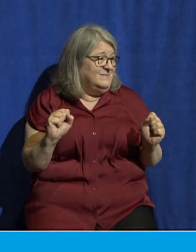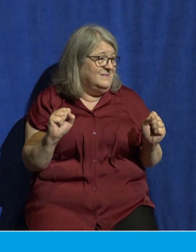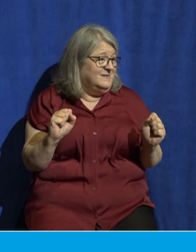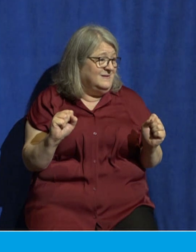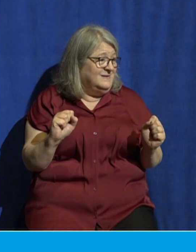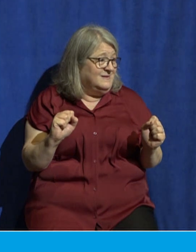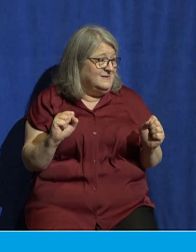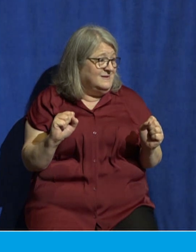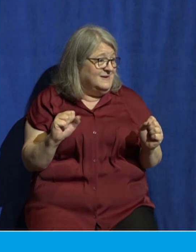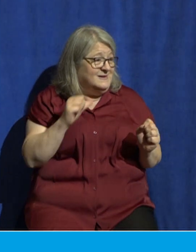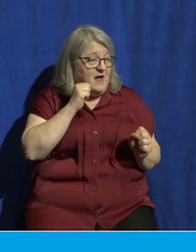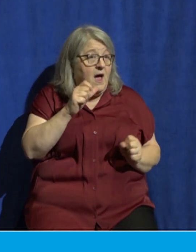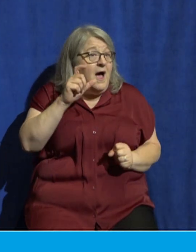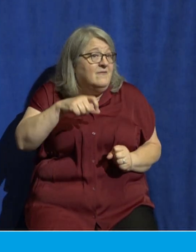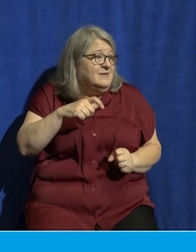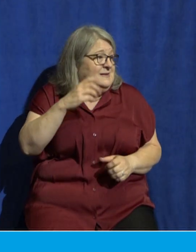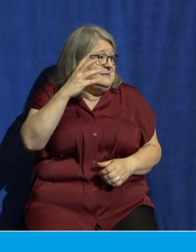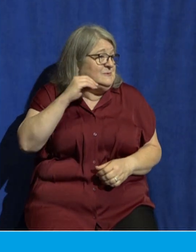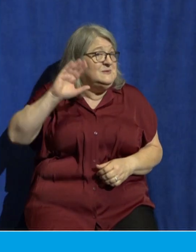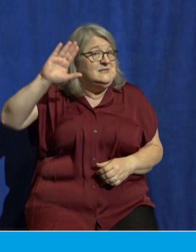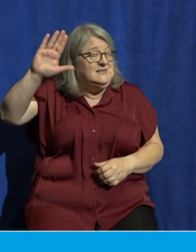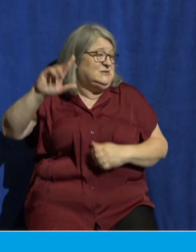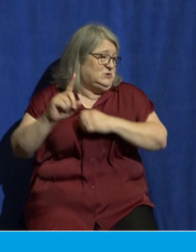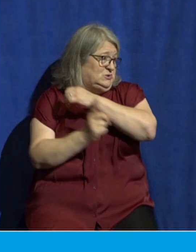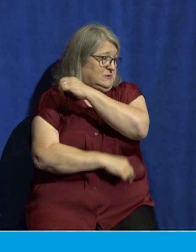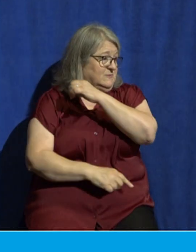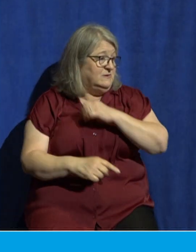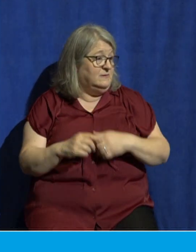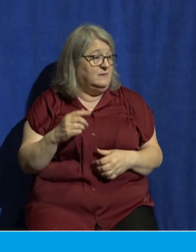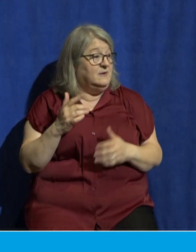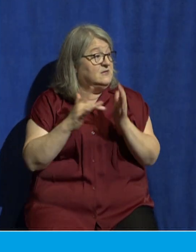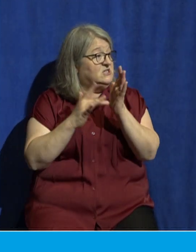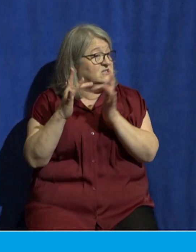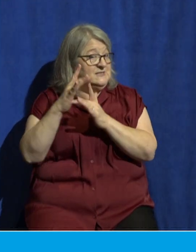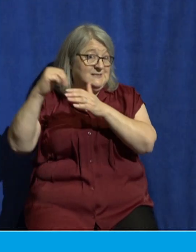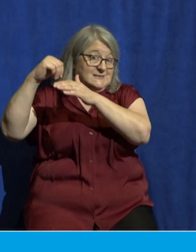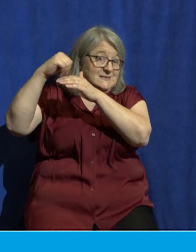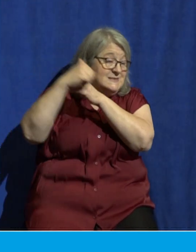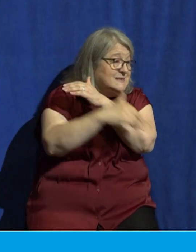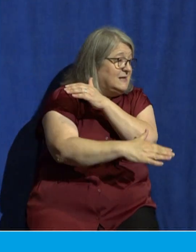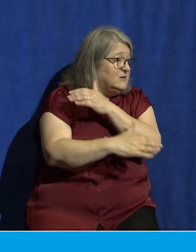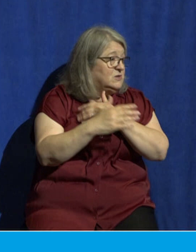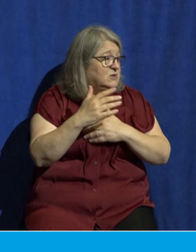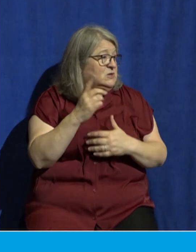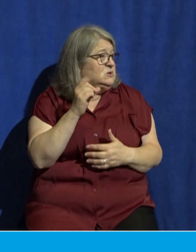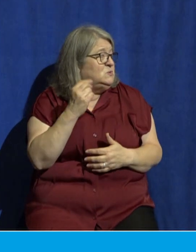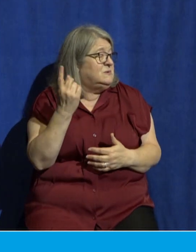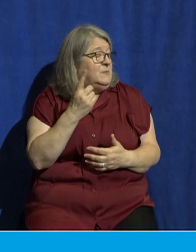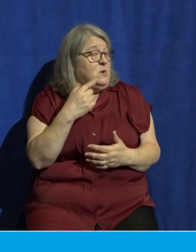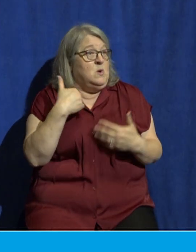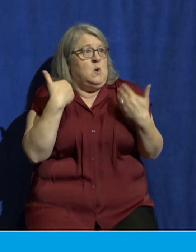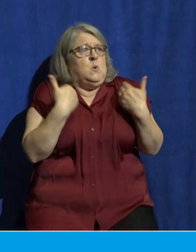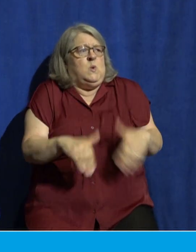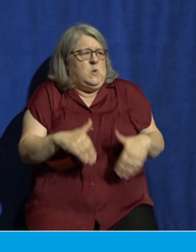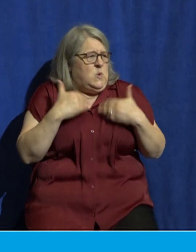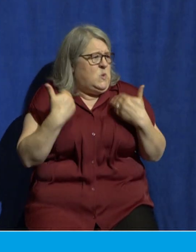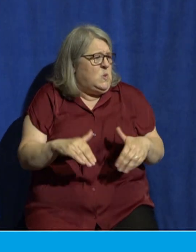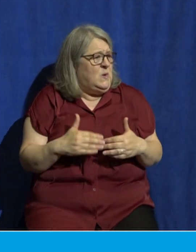judgment and he sent Jesus to do the unthinkable that God the son of God came put on human flesh lived a perfectly righteous